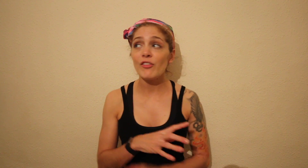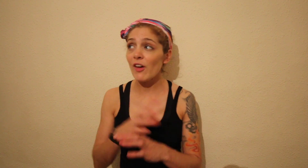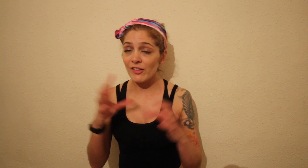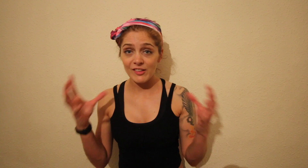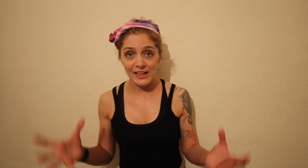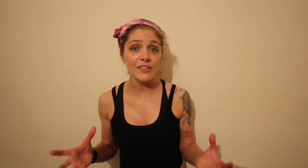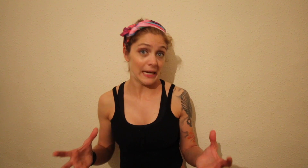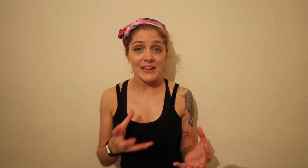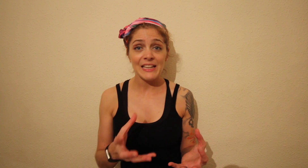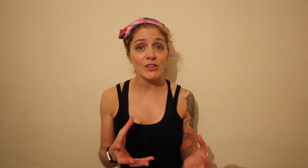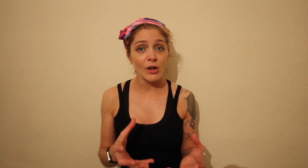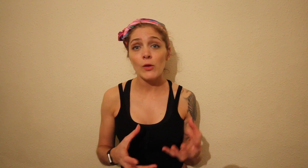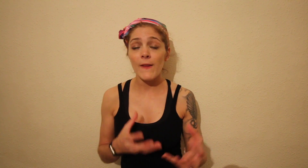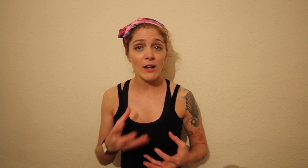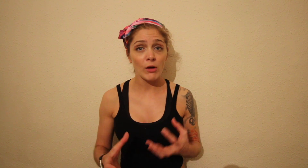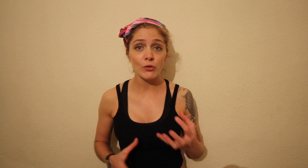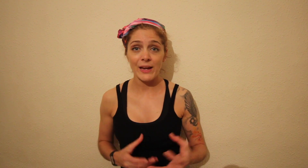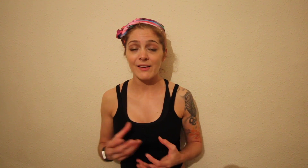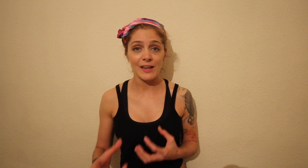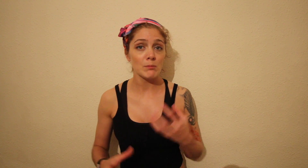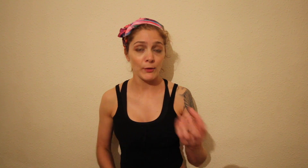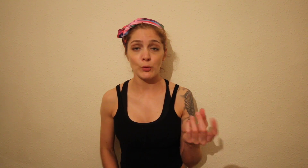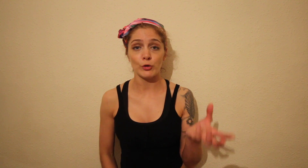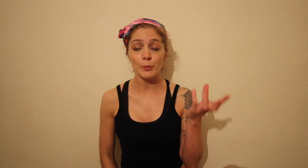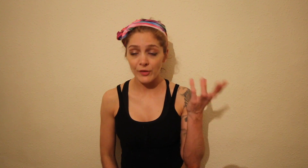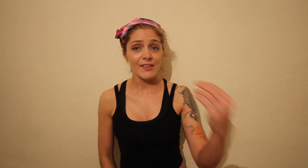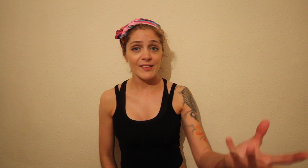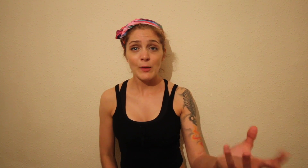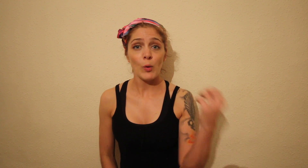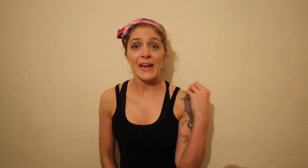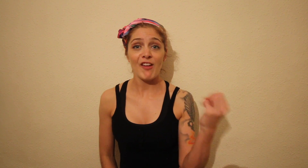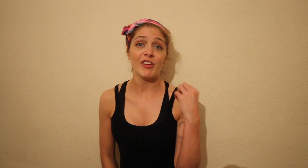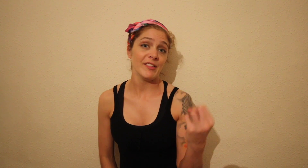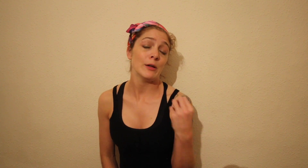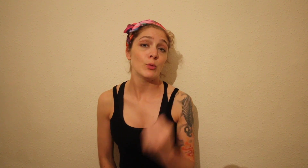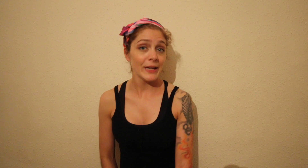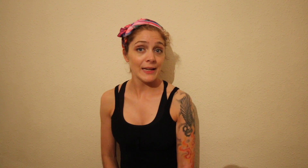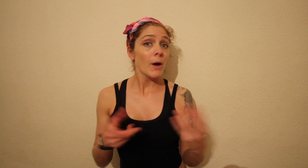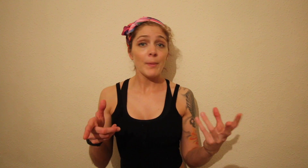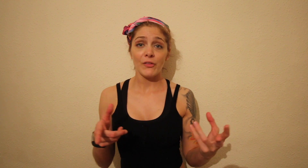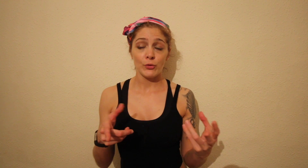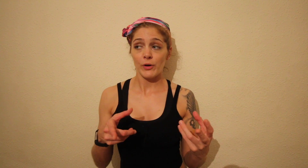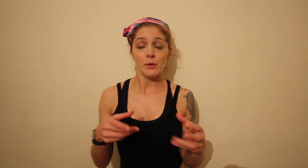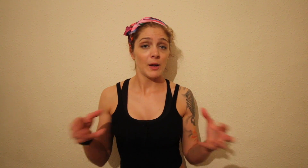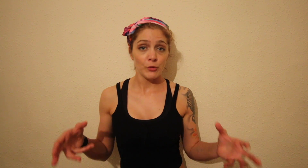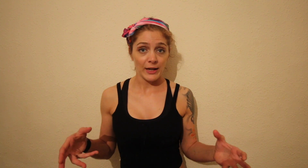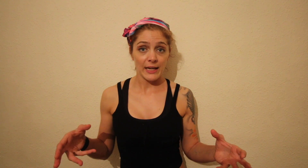versatility. They need to know that they can't train the same muscle groups in the same way every single week. My personal trainer when I'm training